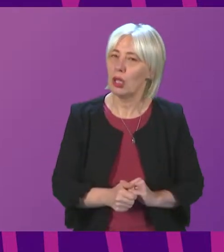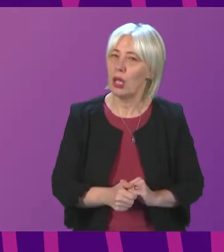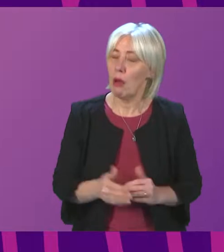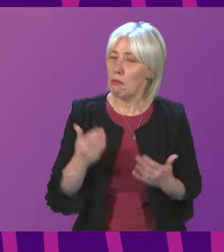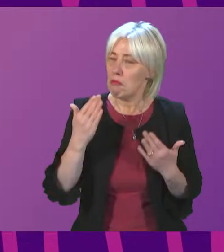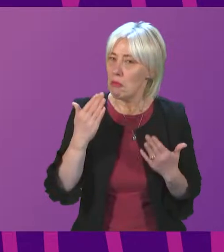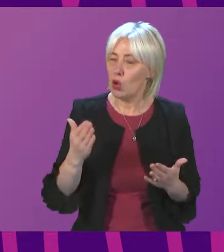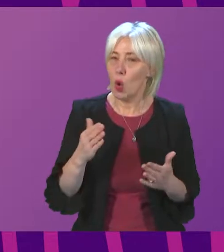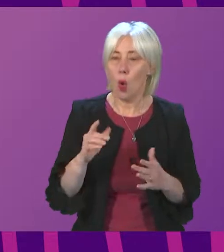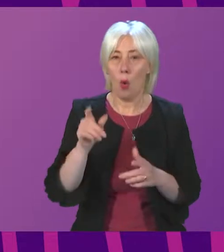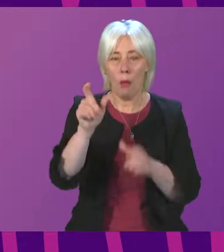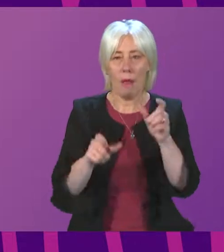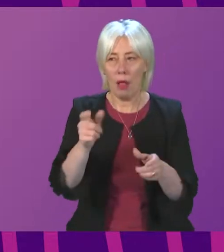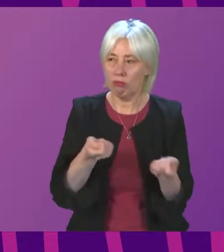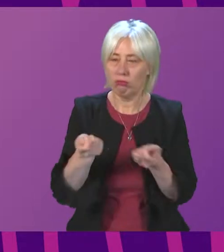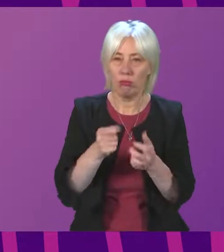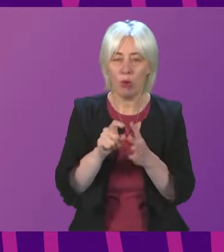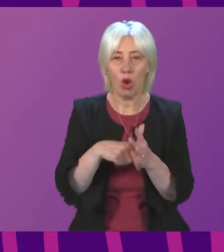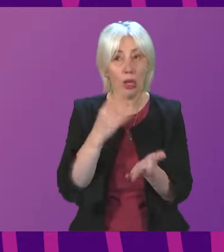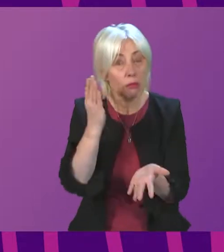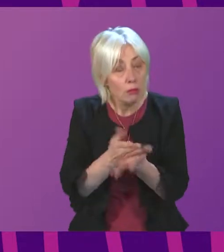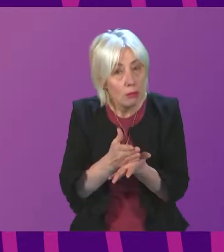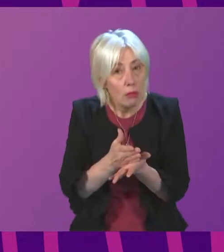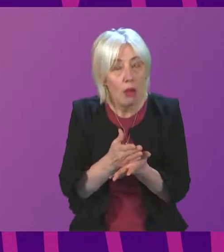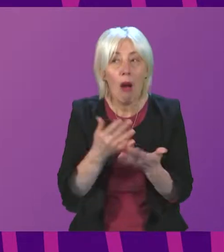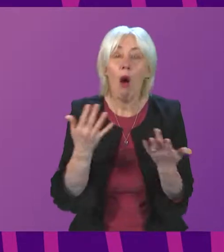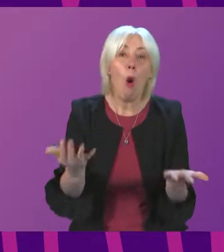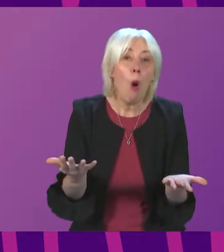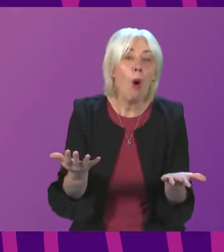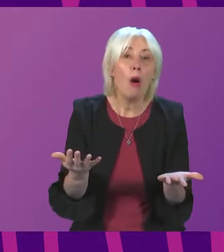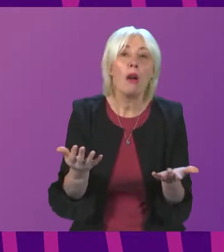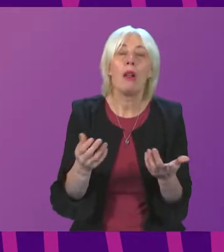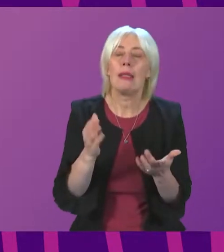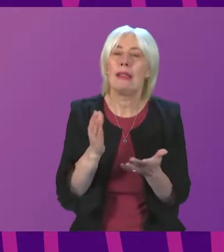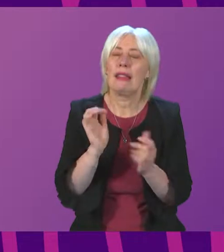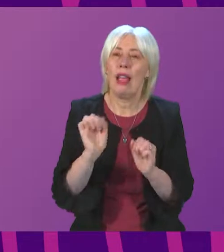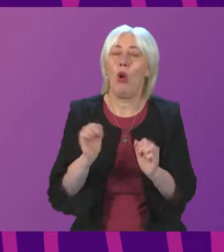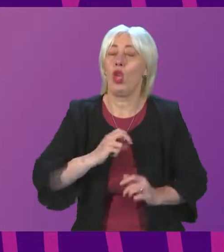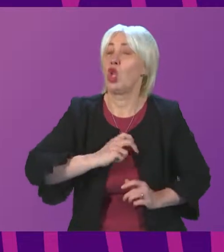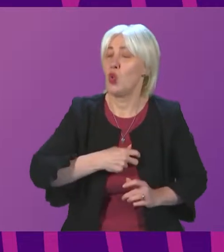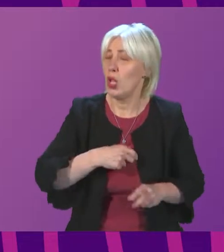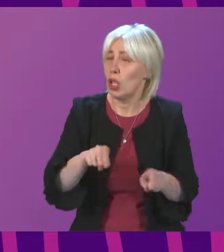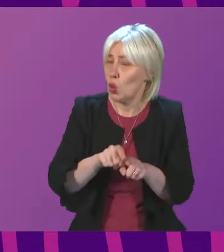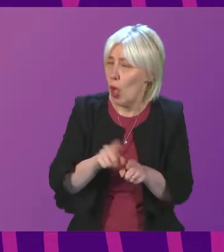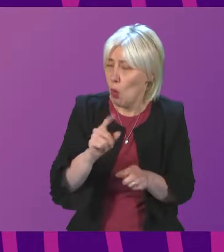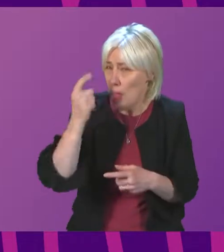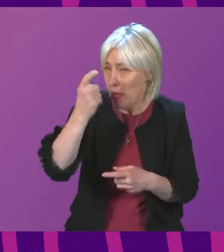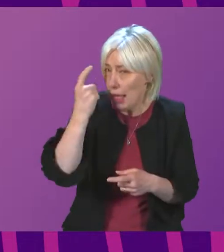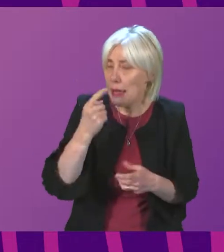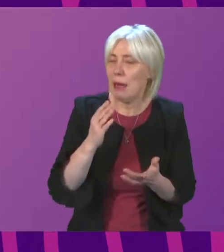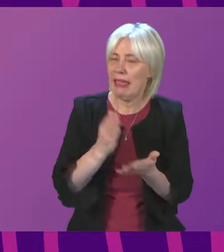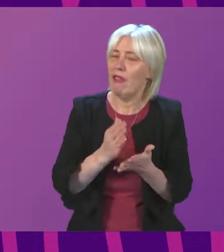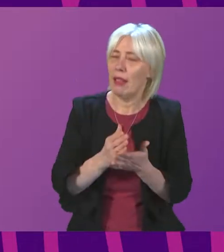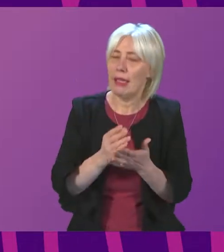Prospect themselves believe that to still be the case, but certainly amongst a number of their members and staff locally, I would say